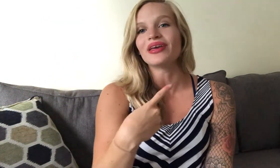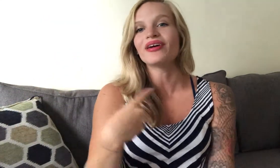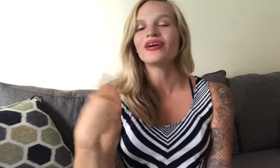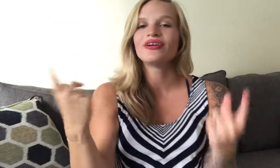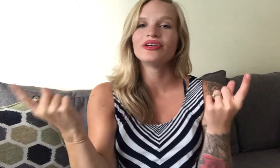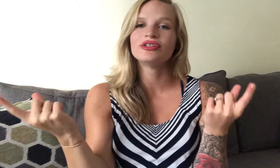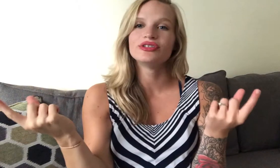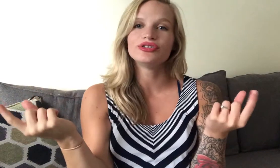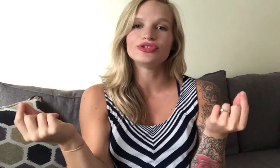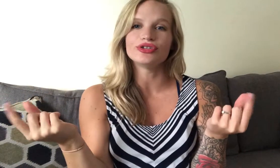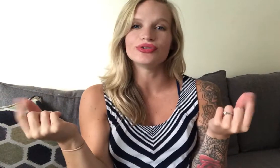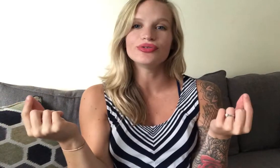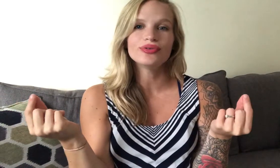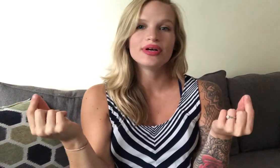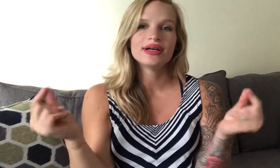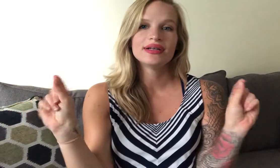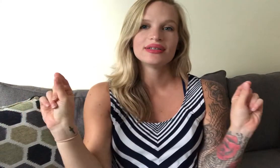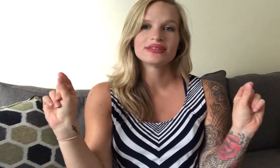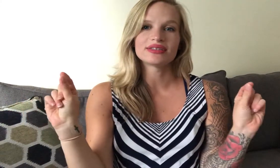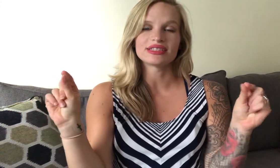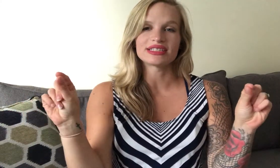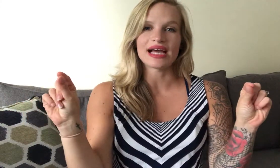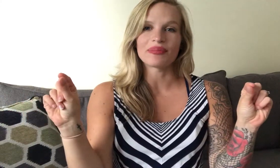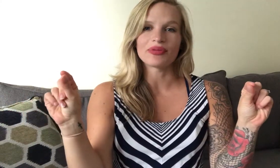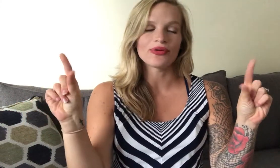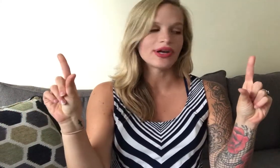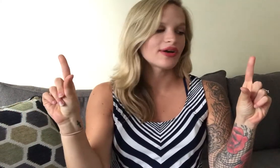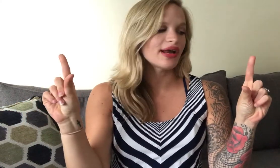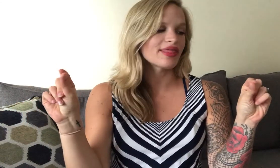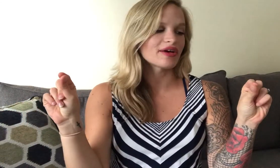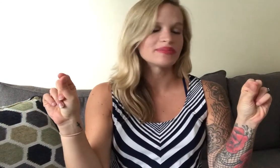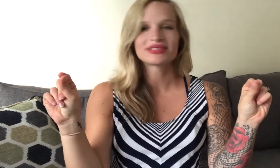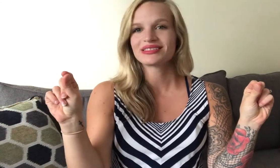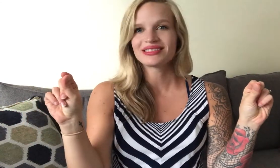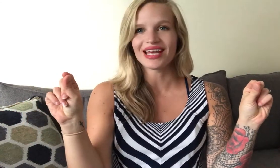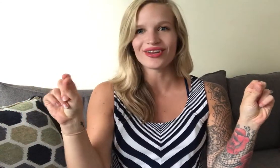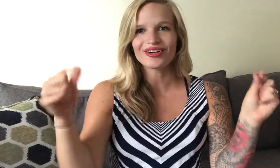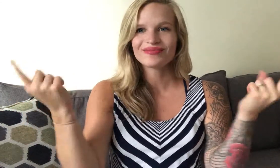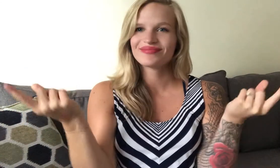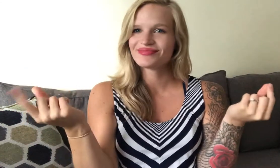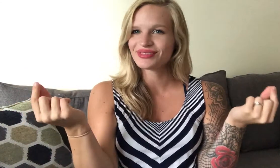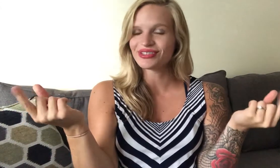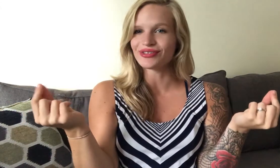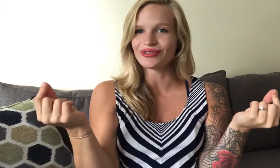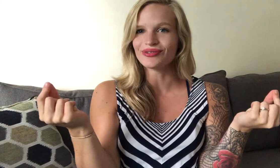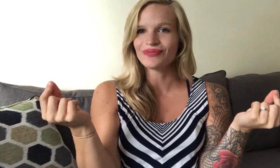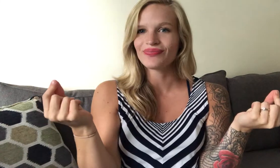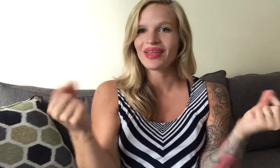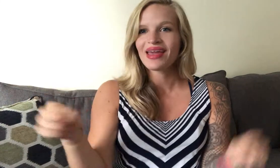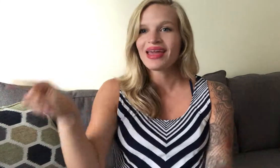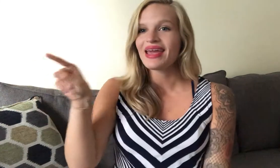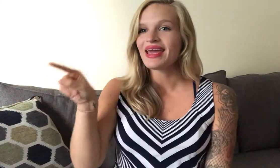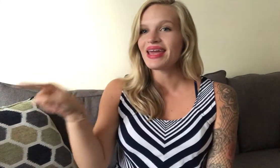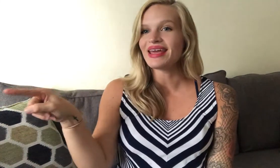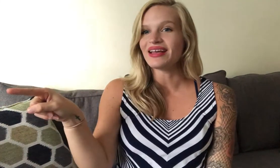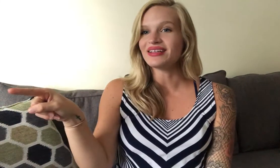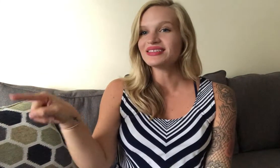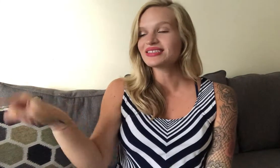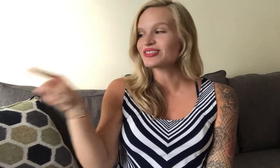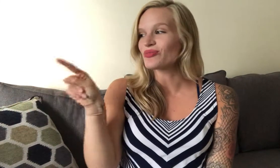do so just tap your pointer and thumbs together do his so